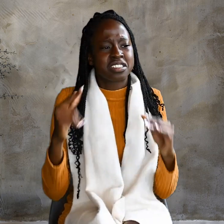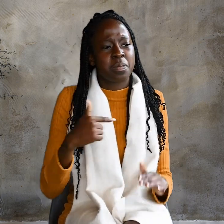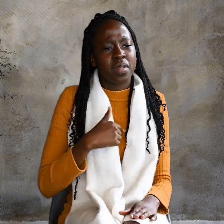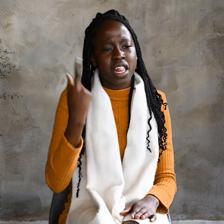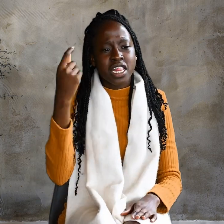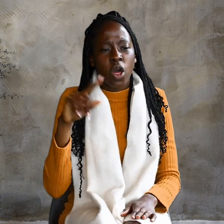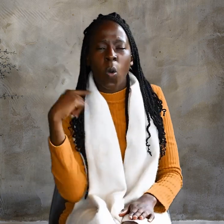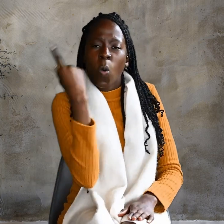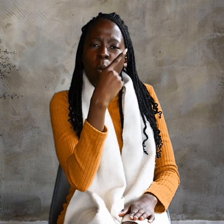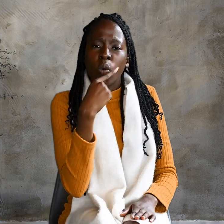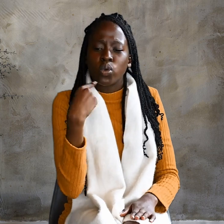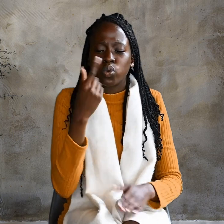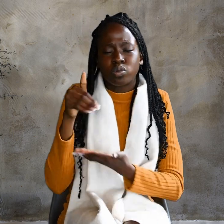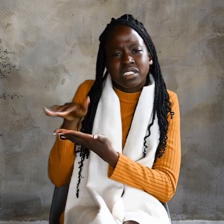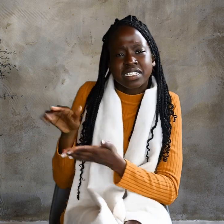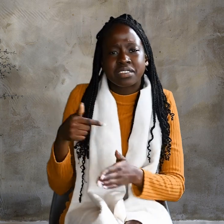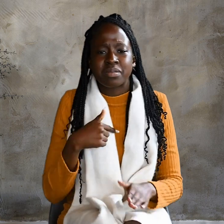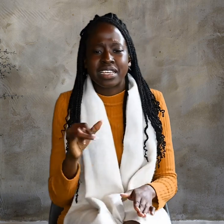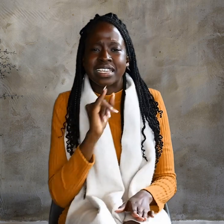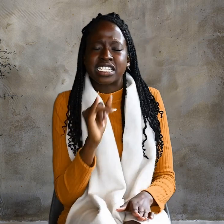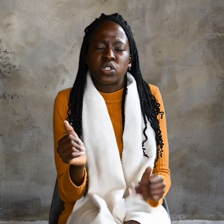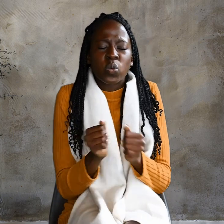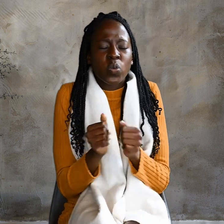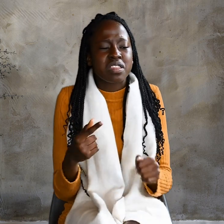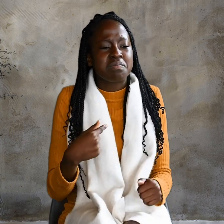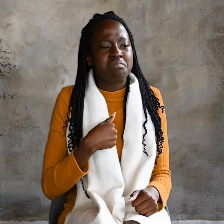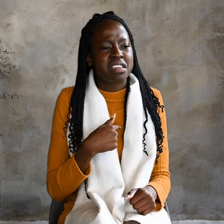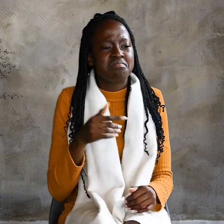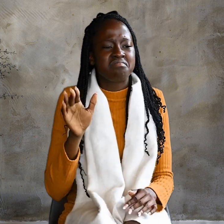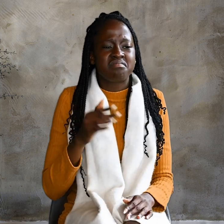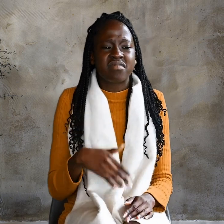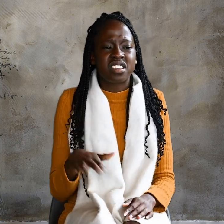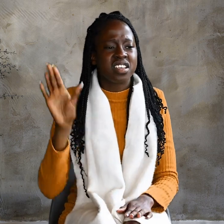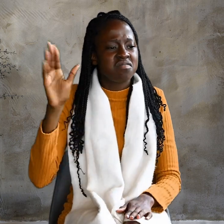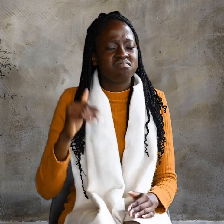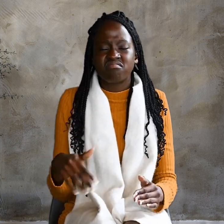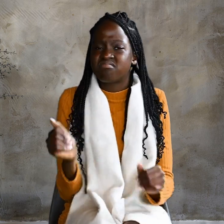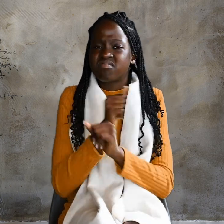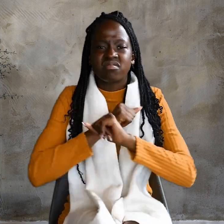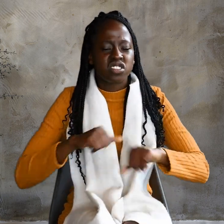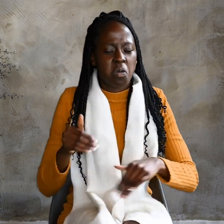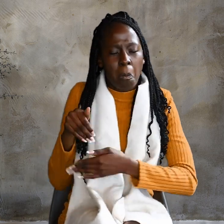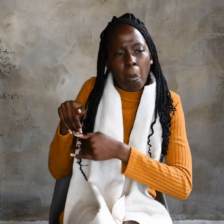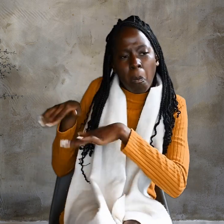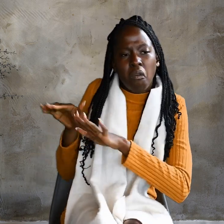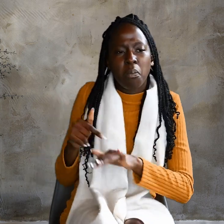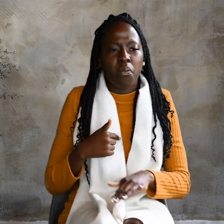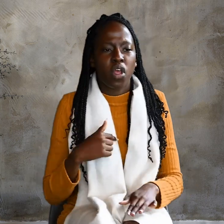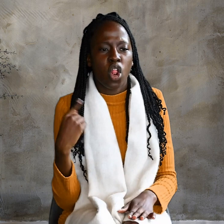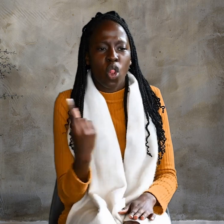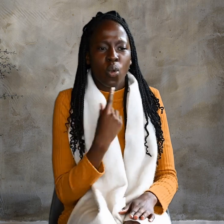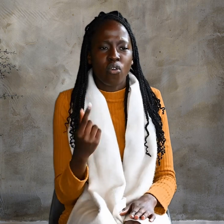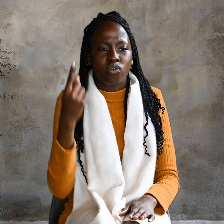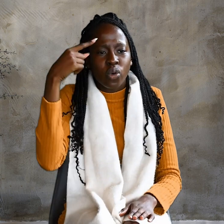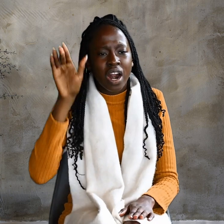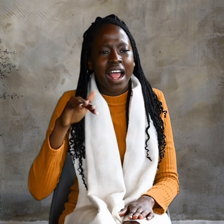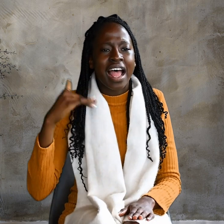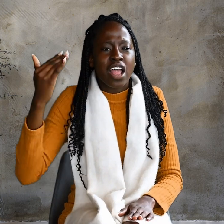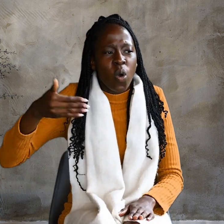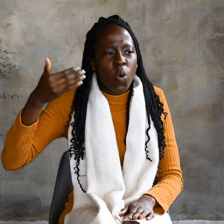me is with me. He has not left me alone. For I always do what pleases